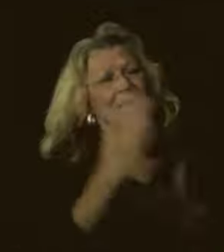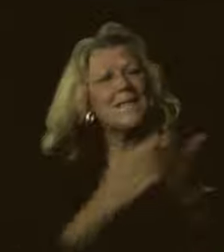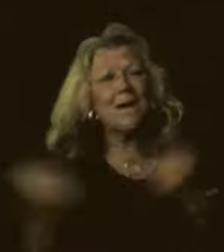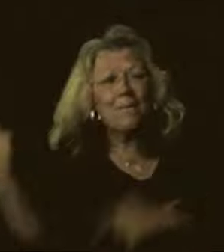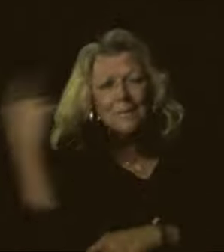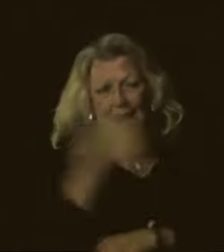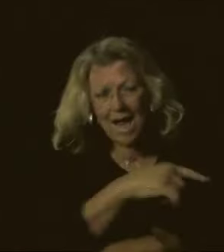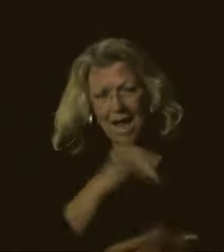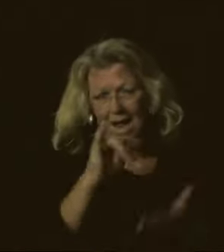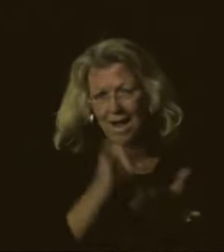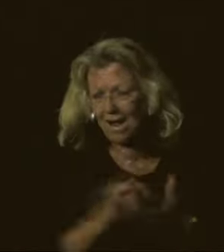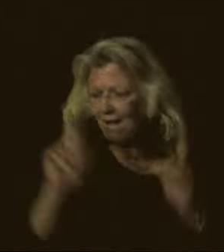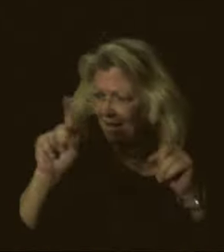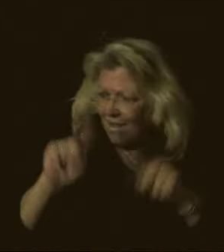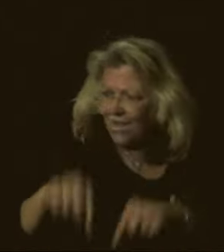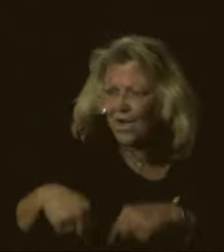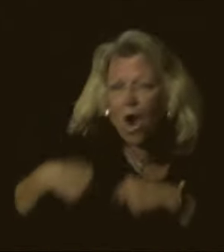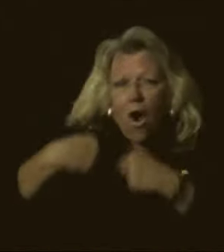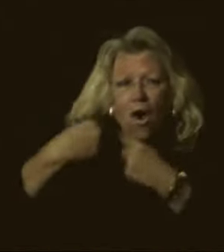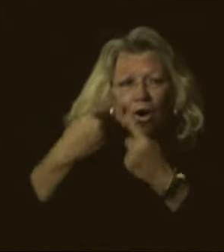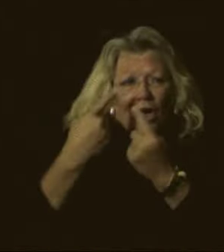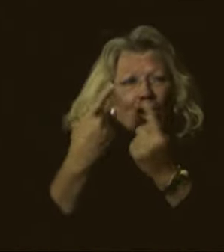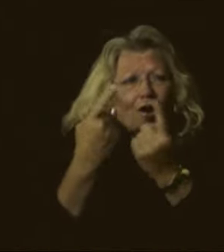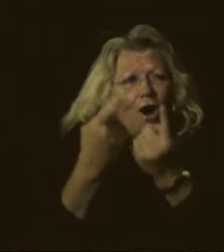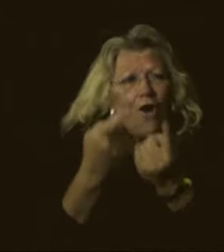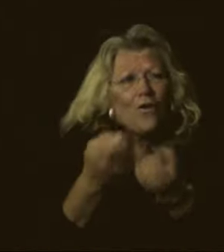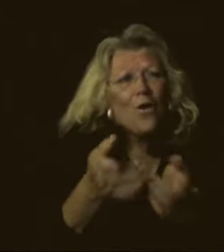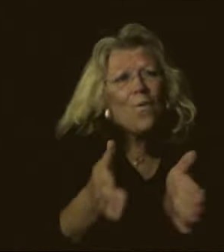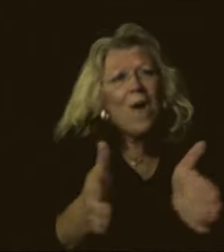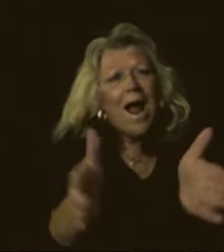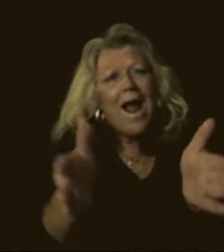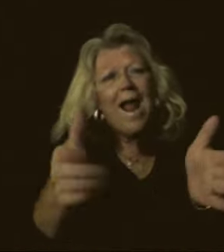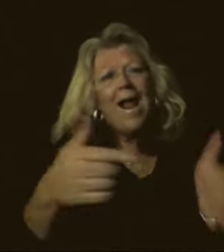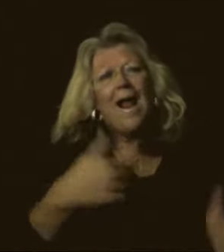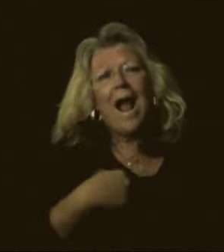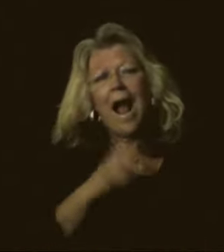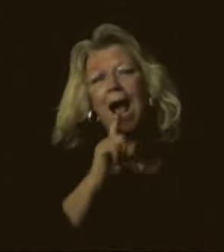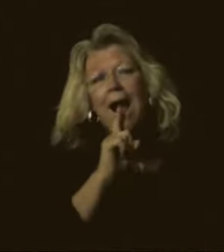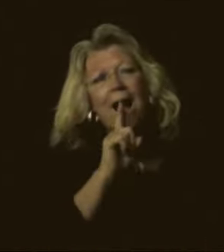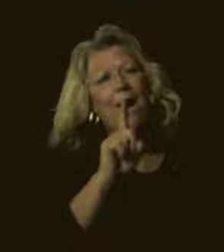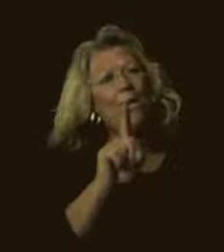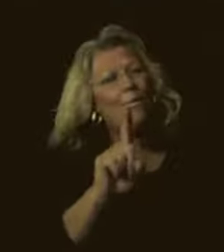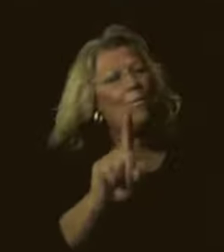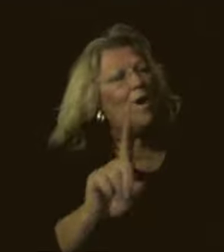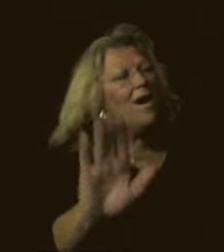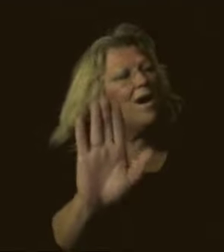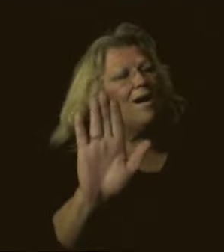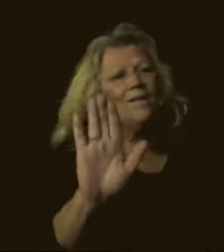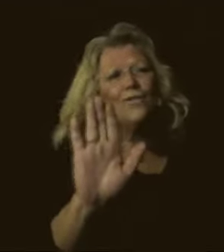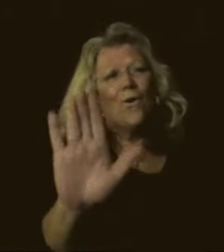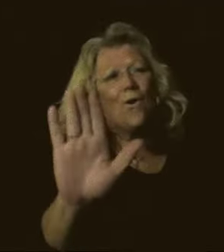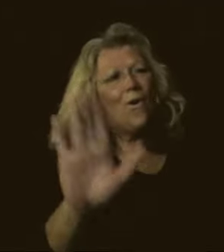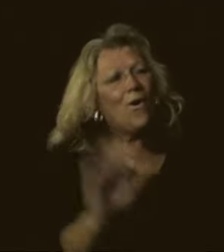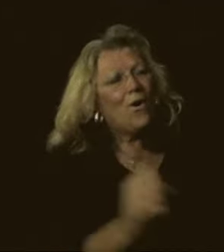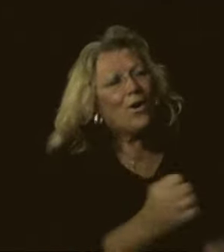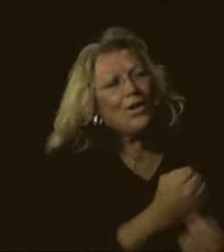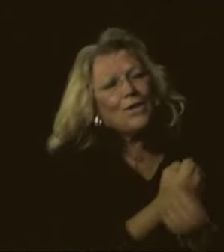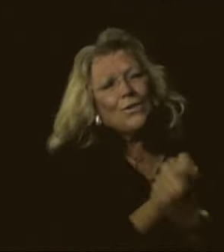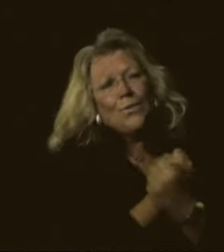someday, the honor of the rain I was yours to